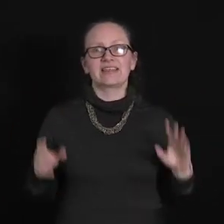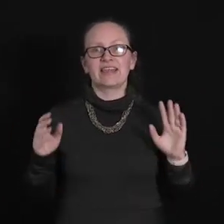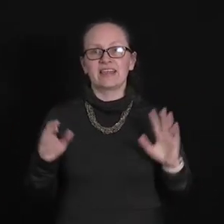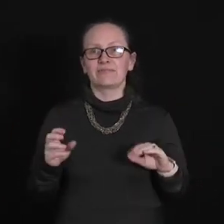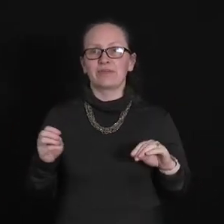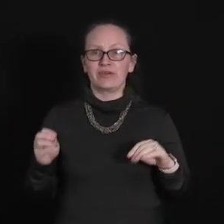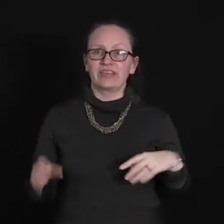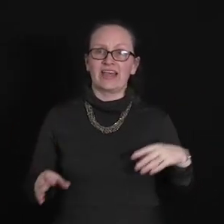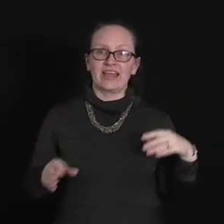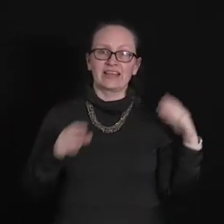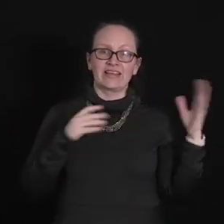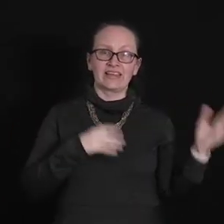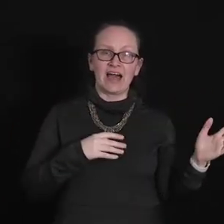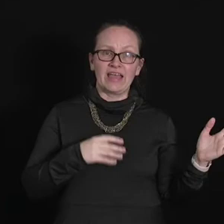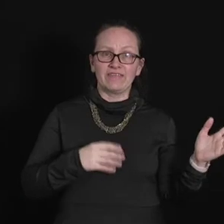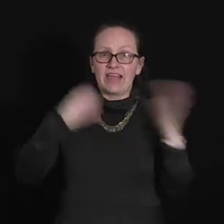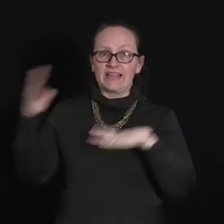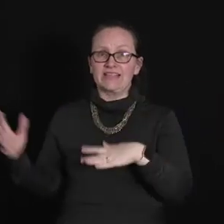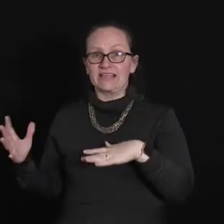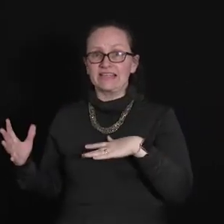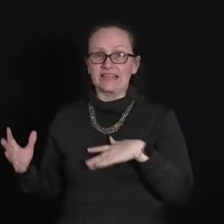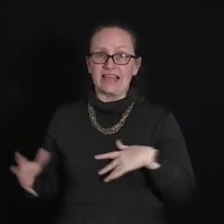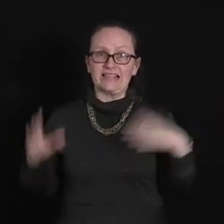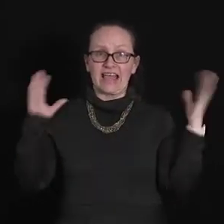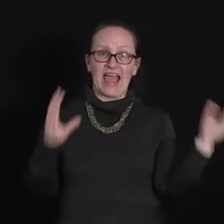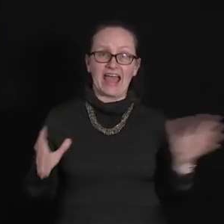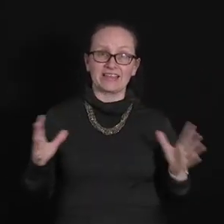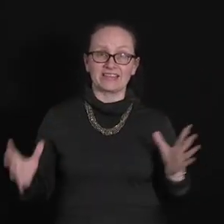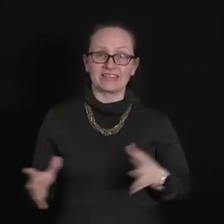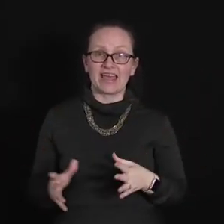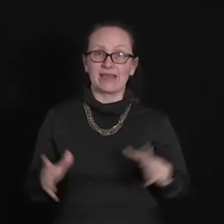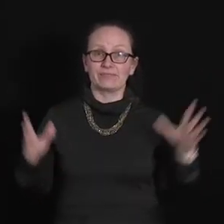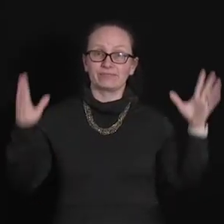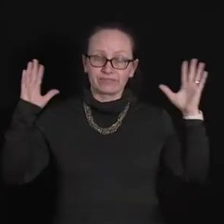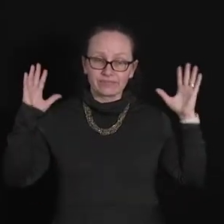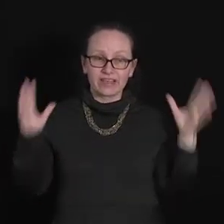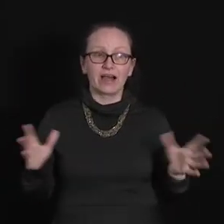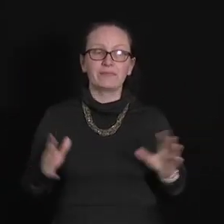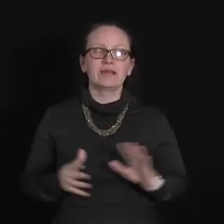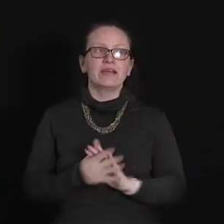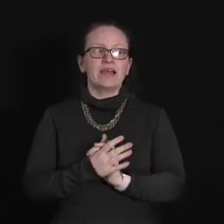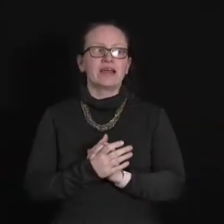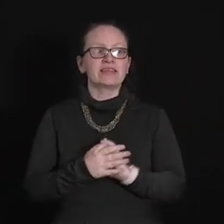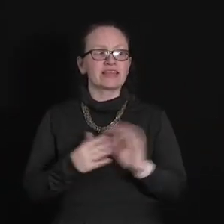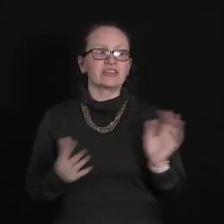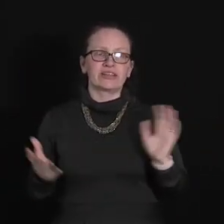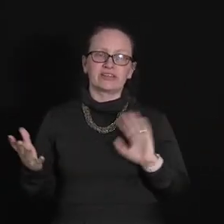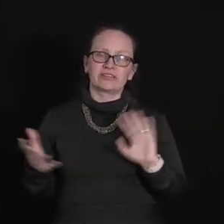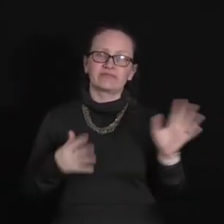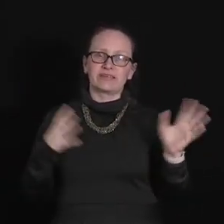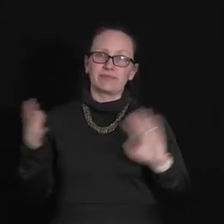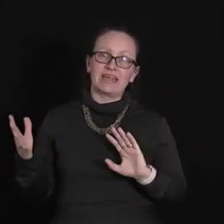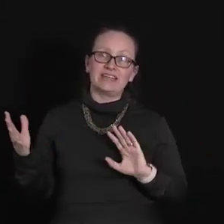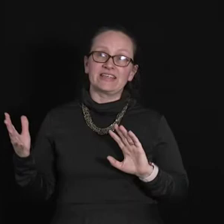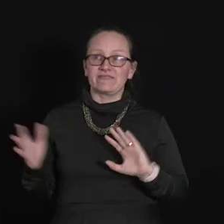in both an alive and dead state at the same time? And there's actually a lot of debate and